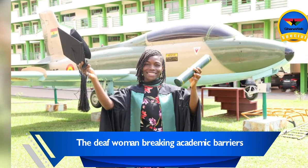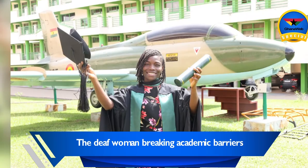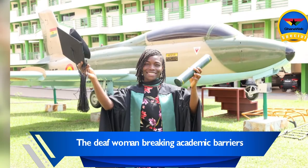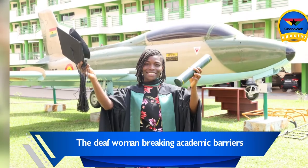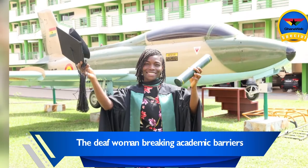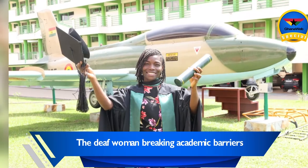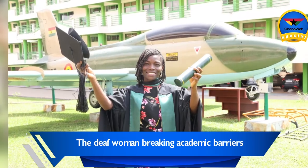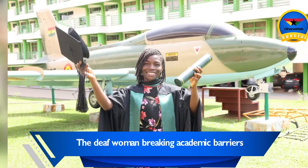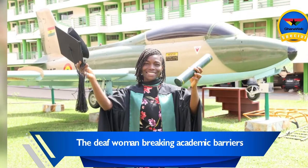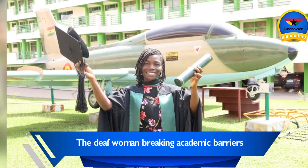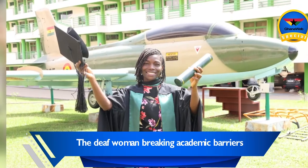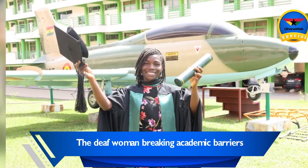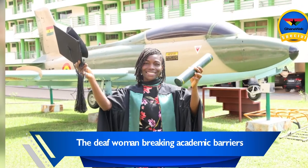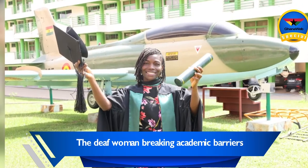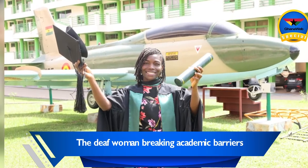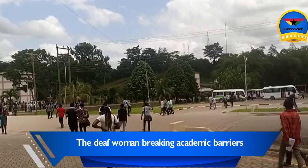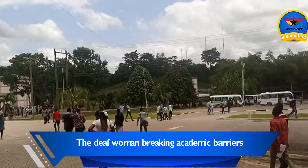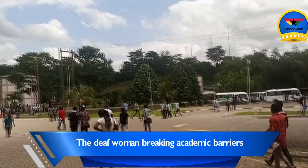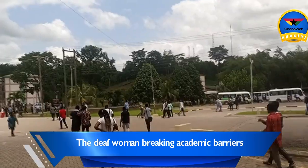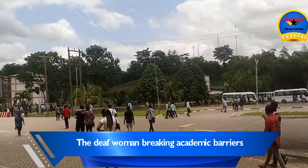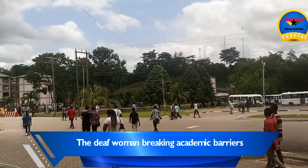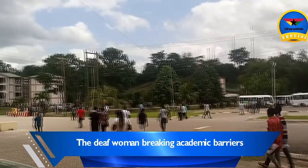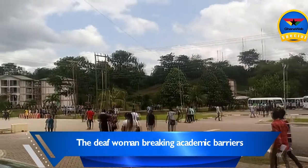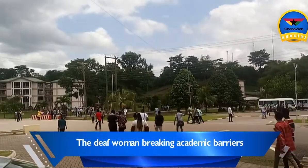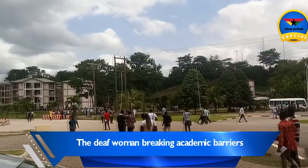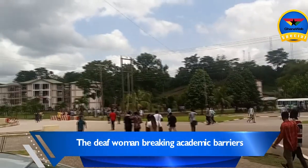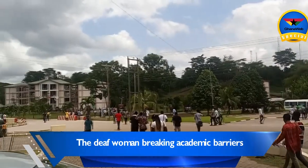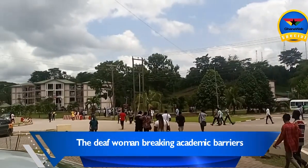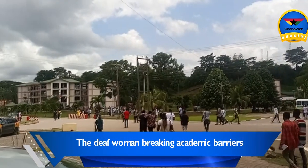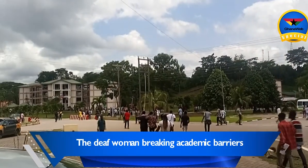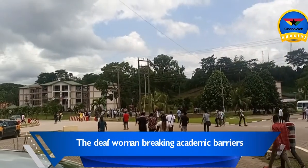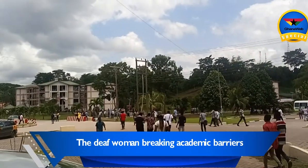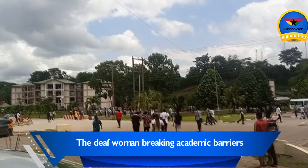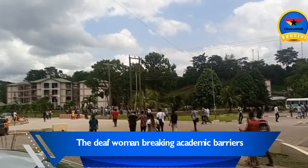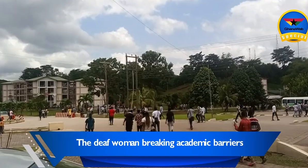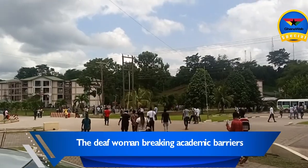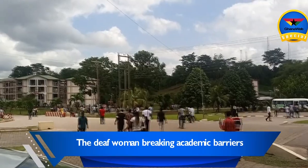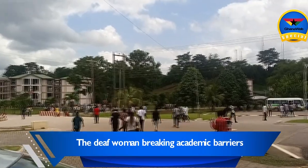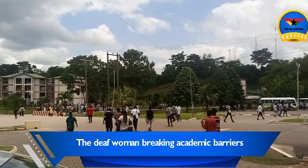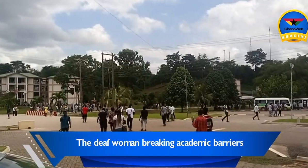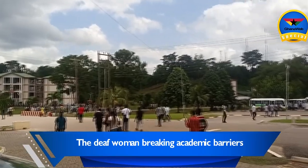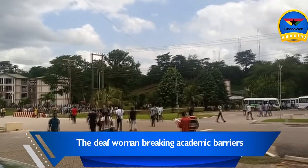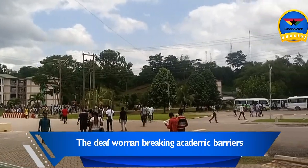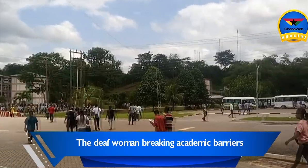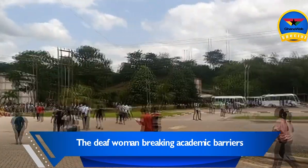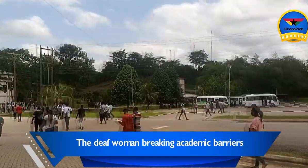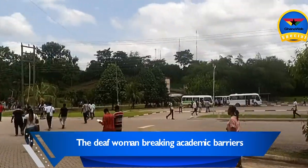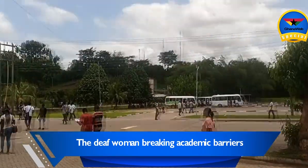of her deafness, she was one of the best students at the JHS level, because she was a very brilliant school, in class.